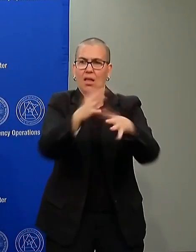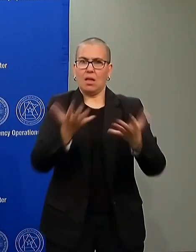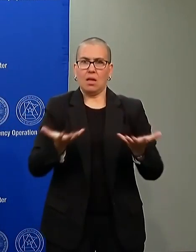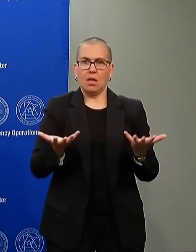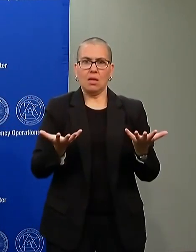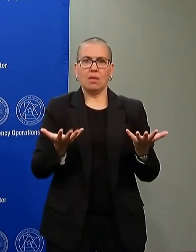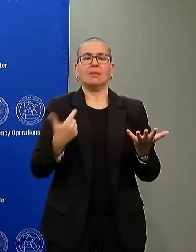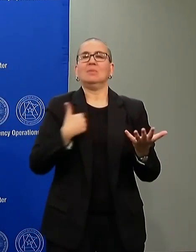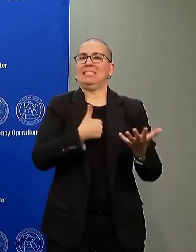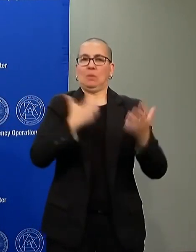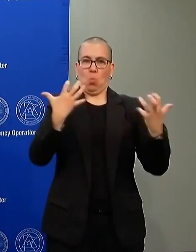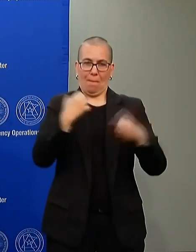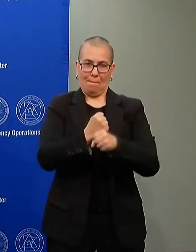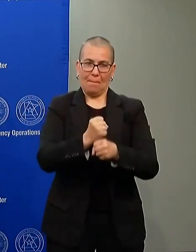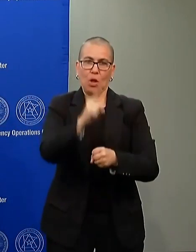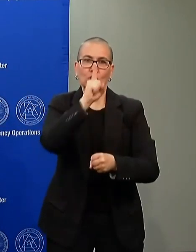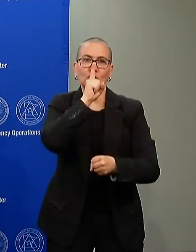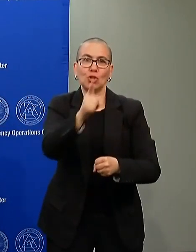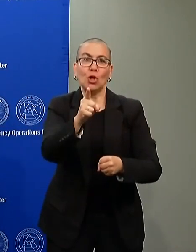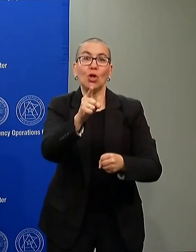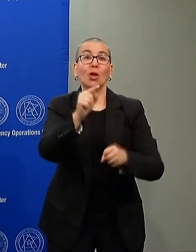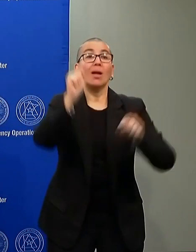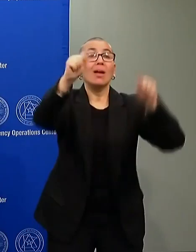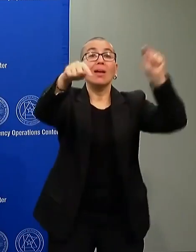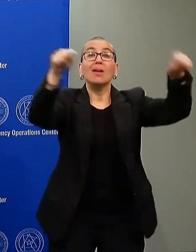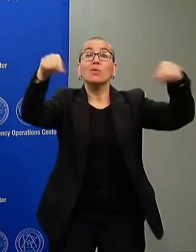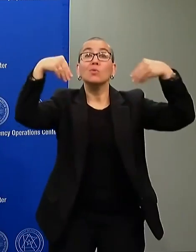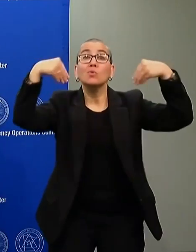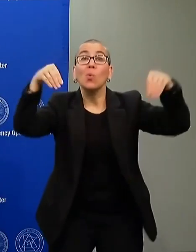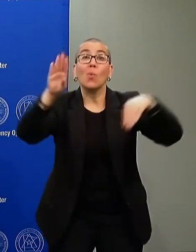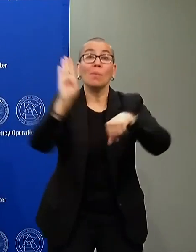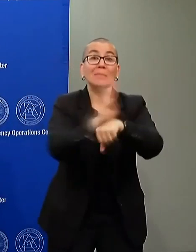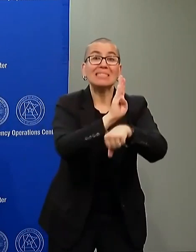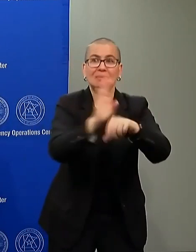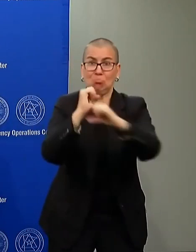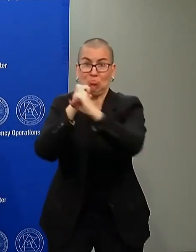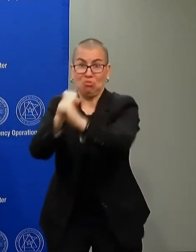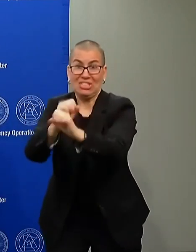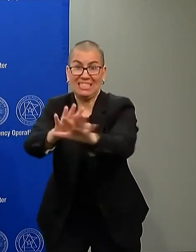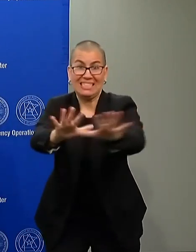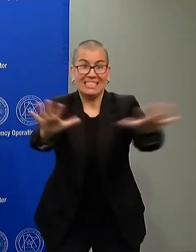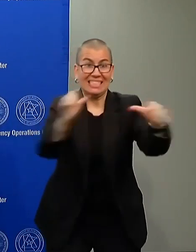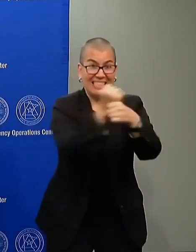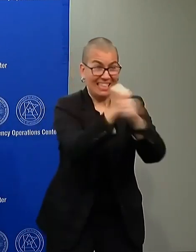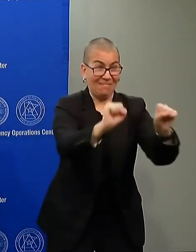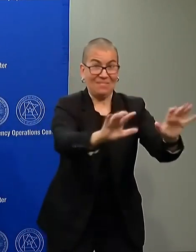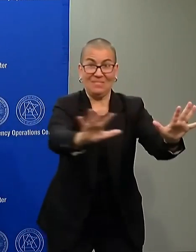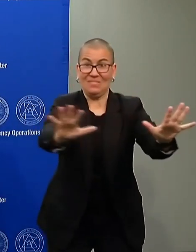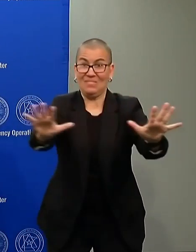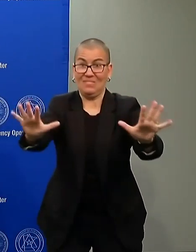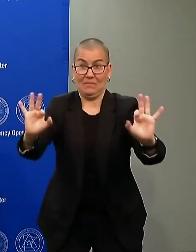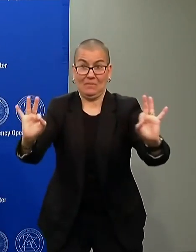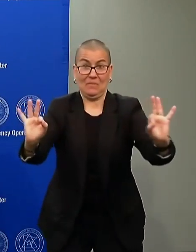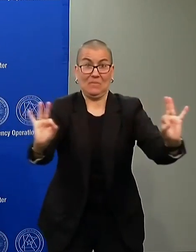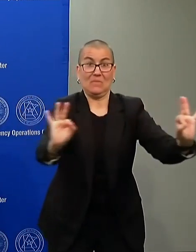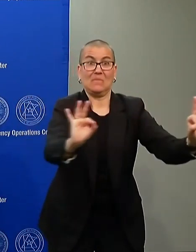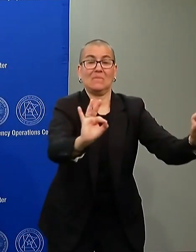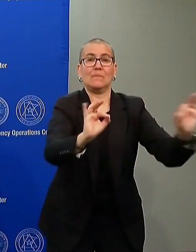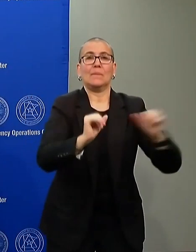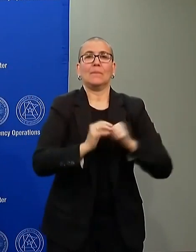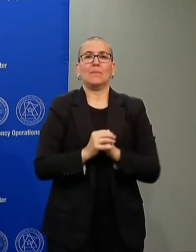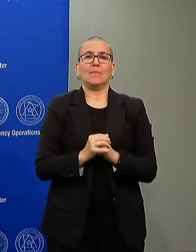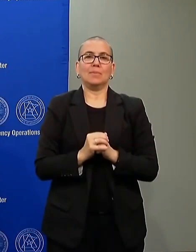our businesses are protected, that they are safe and that they are secure. So to our Minneapolis